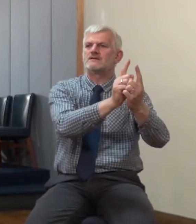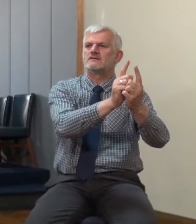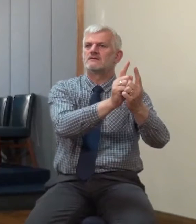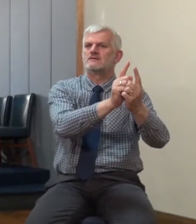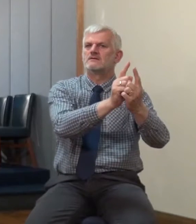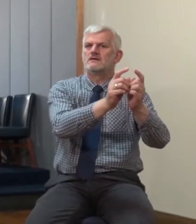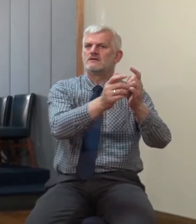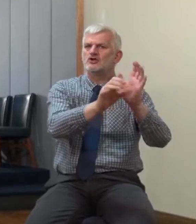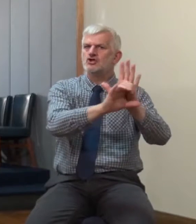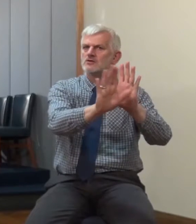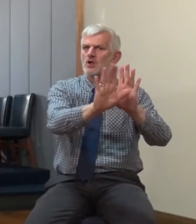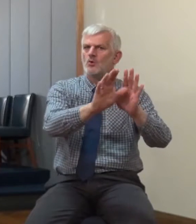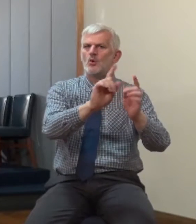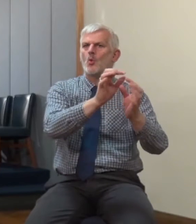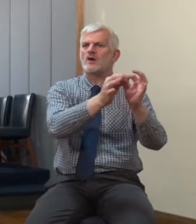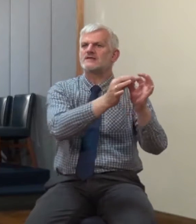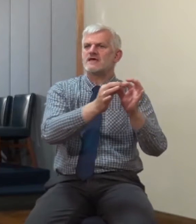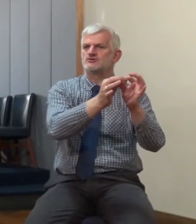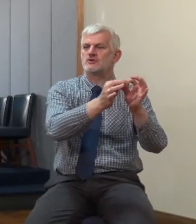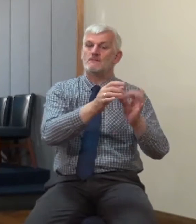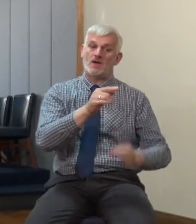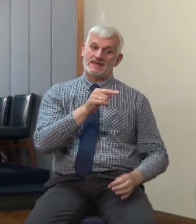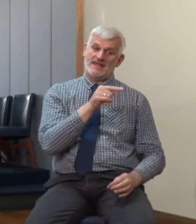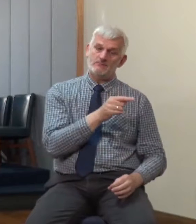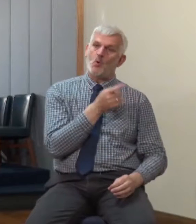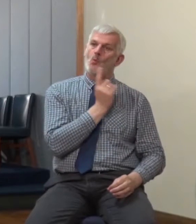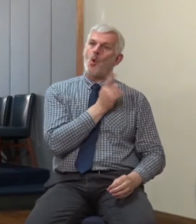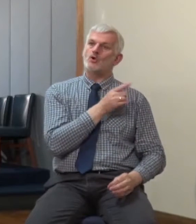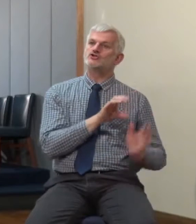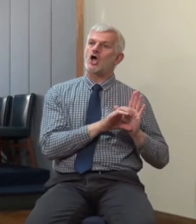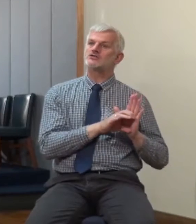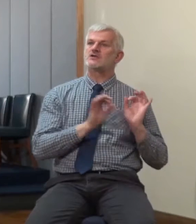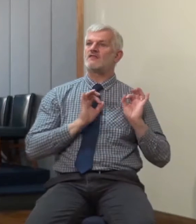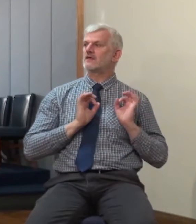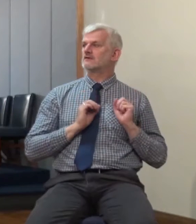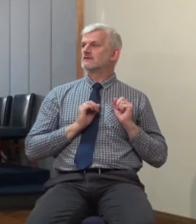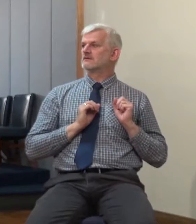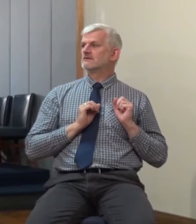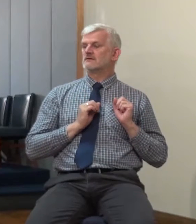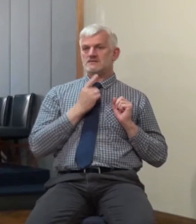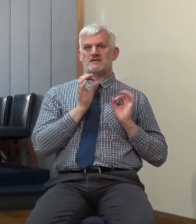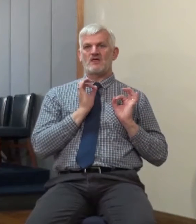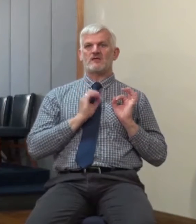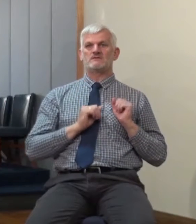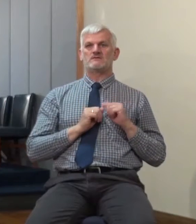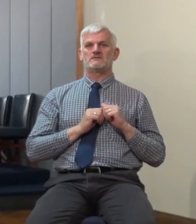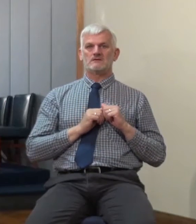And so when he did so, it very late in the day, and so many of them went off to these particular meetings and caused